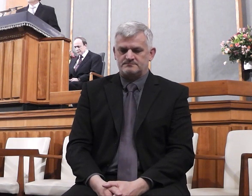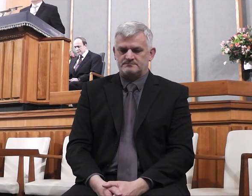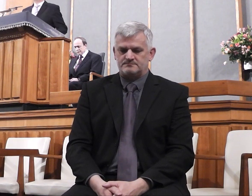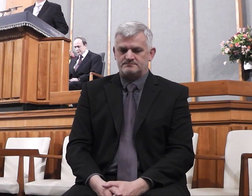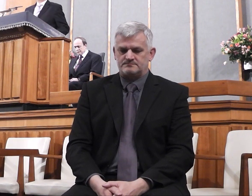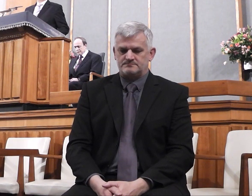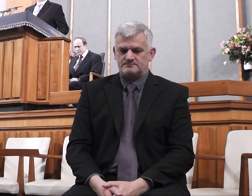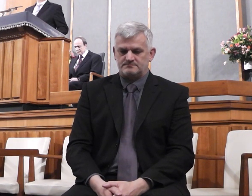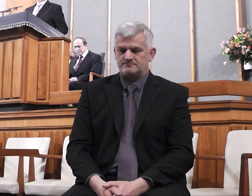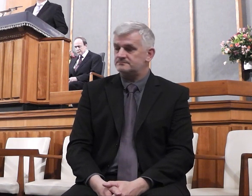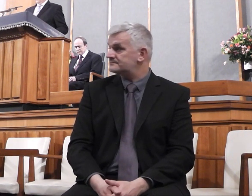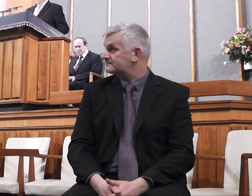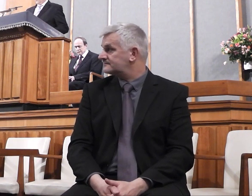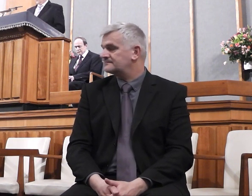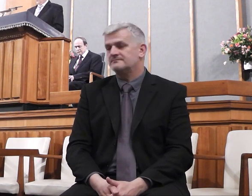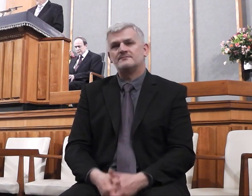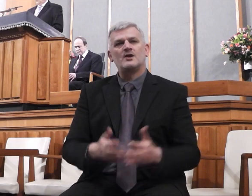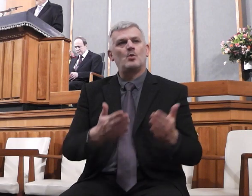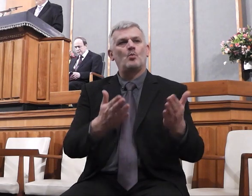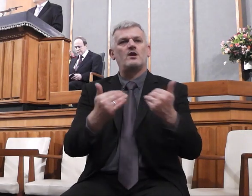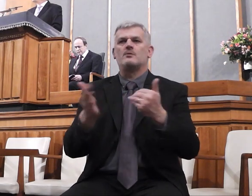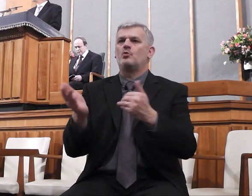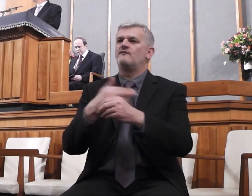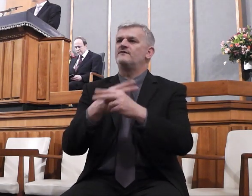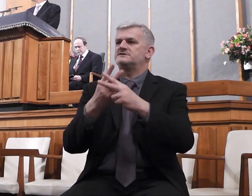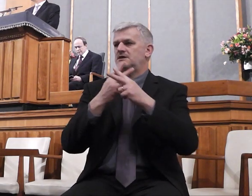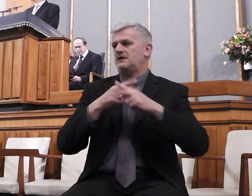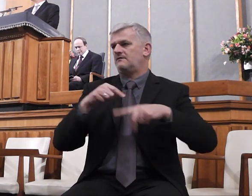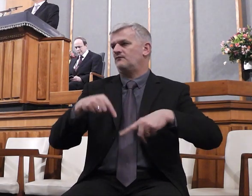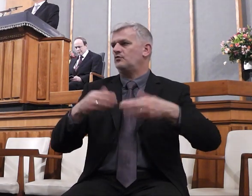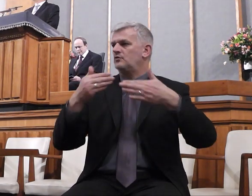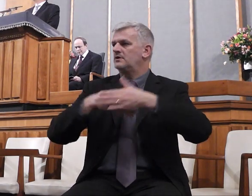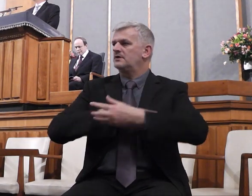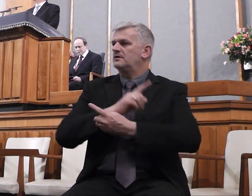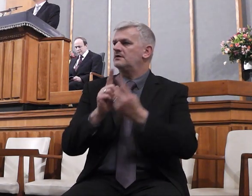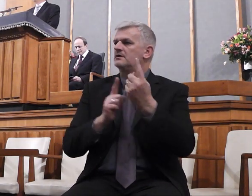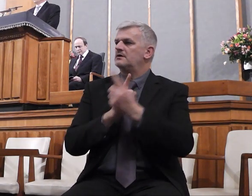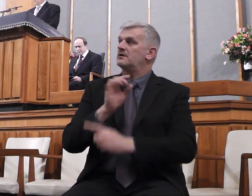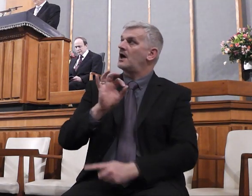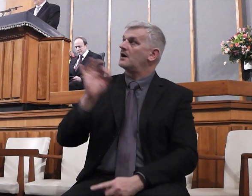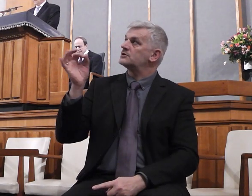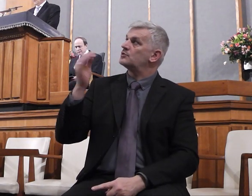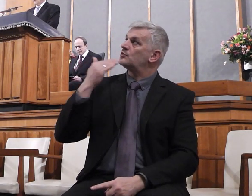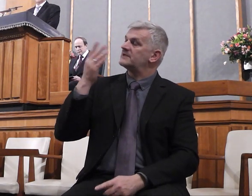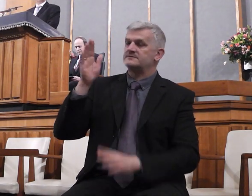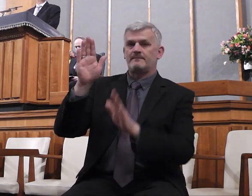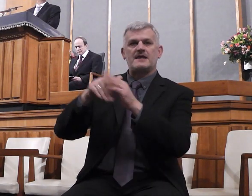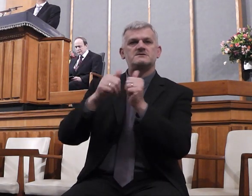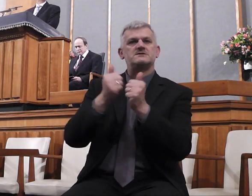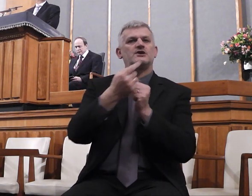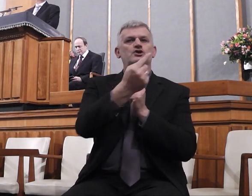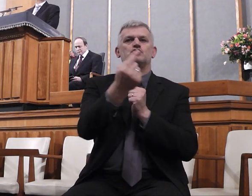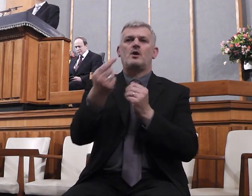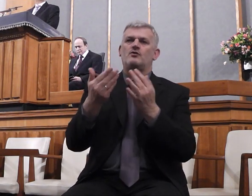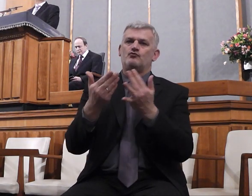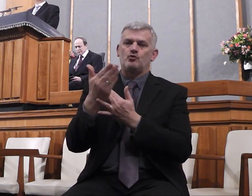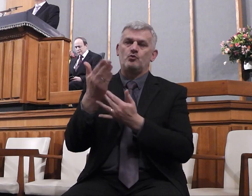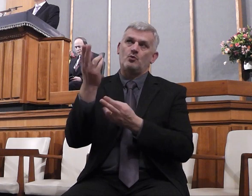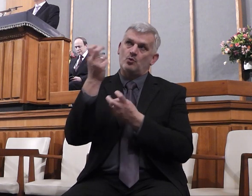We do give a warm welcome to all of our visitors with us, and we pray that you will know the Lord's blessing, as we hear the gospel of his grace this